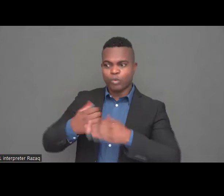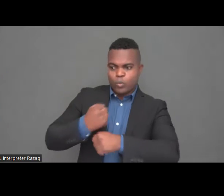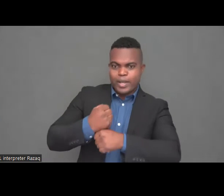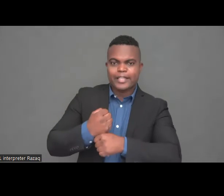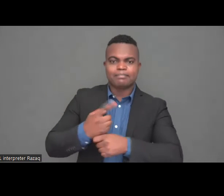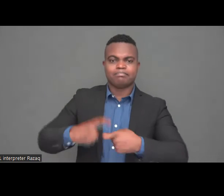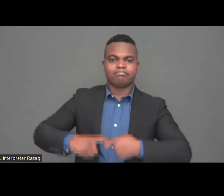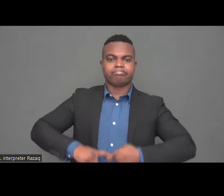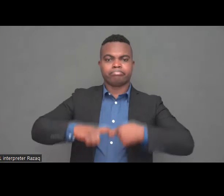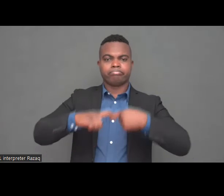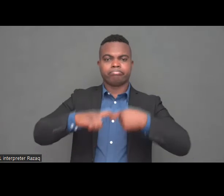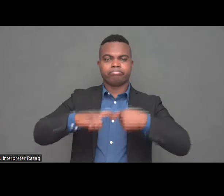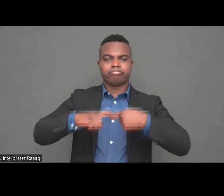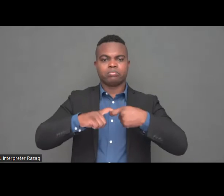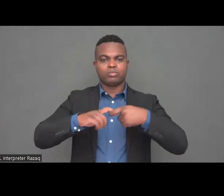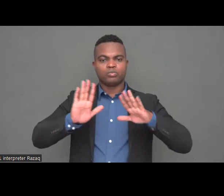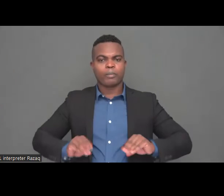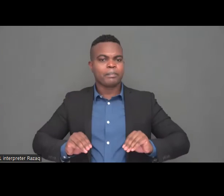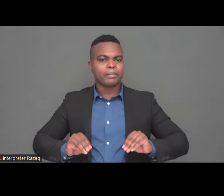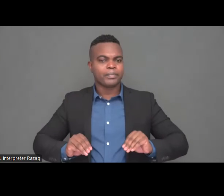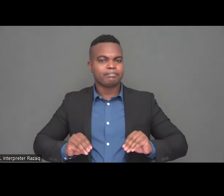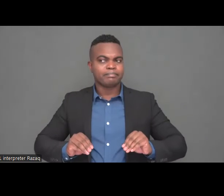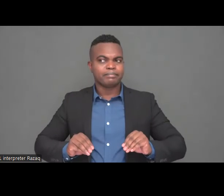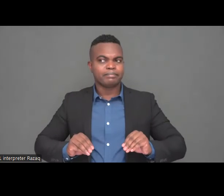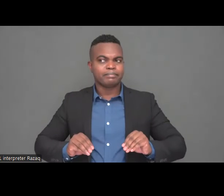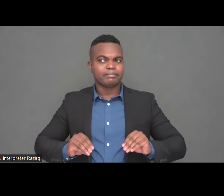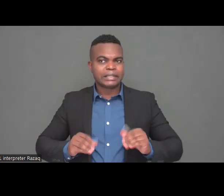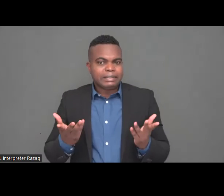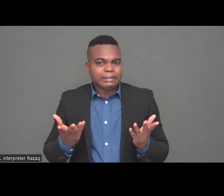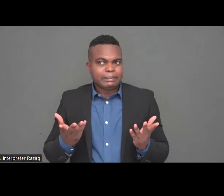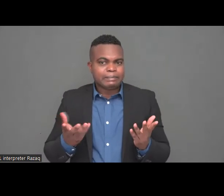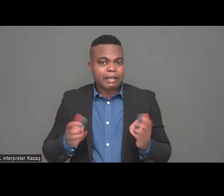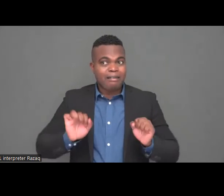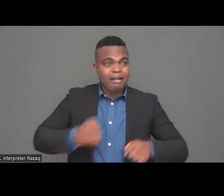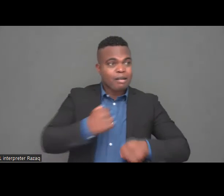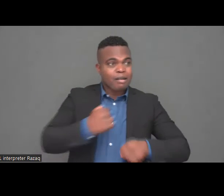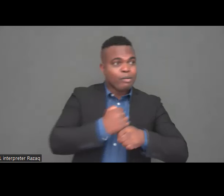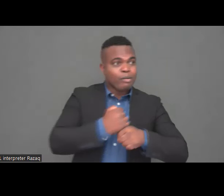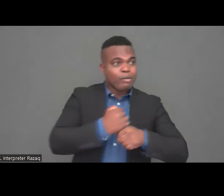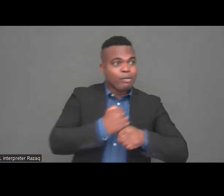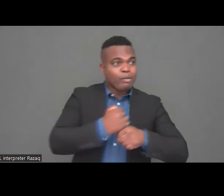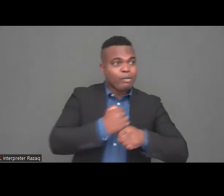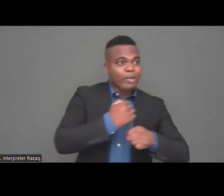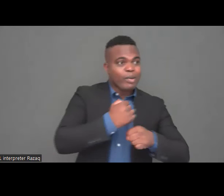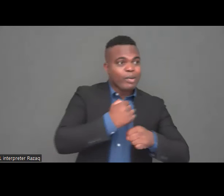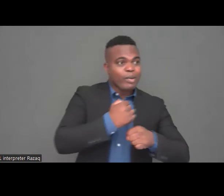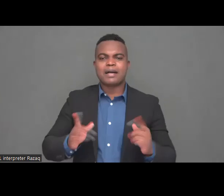or elsewhere. And we would apply for your support to restore